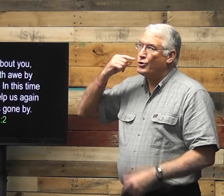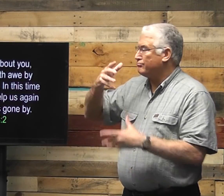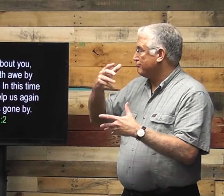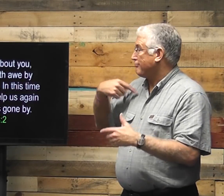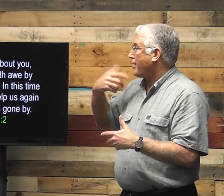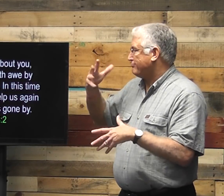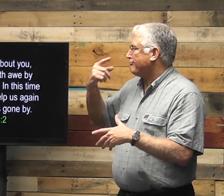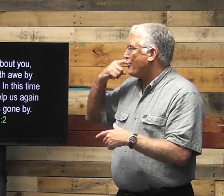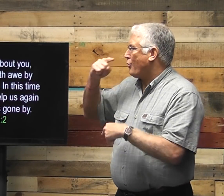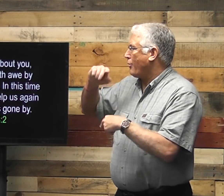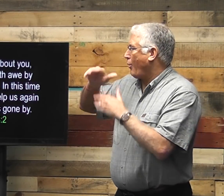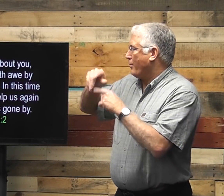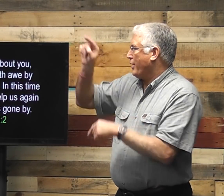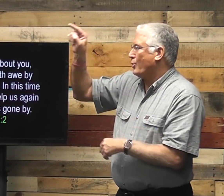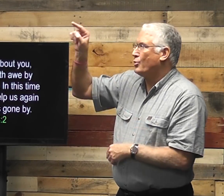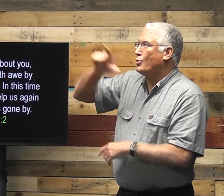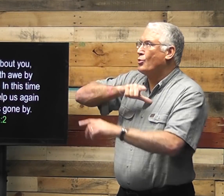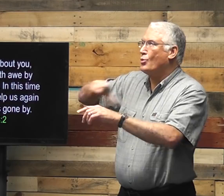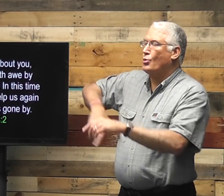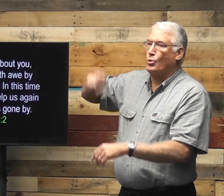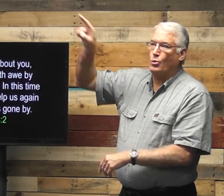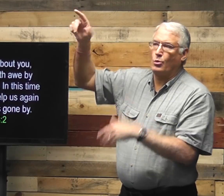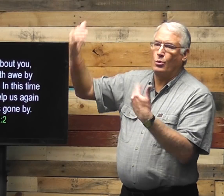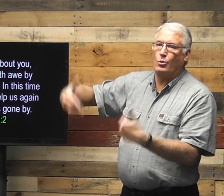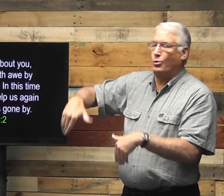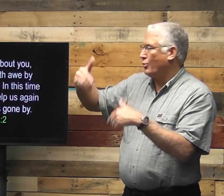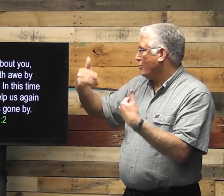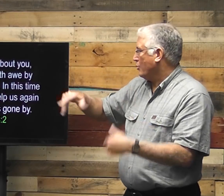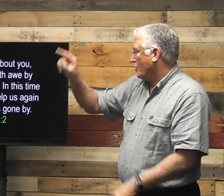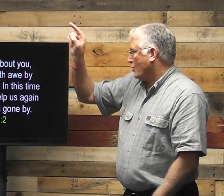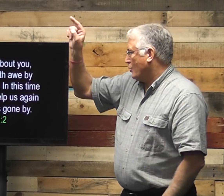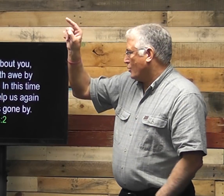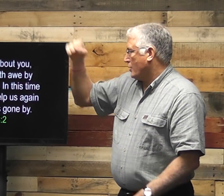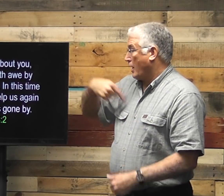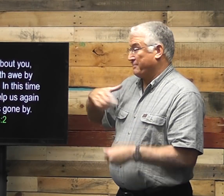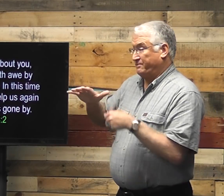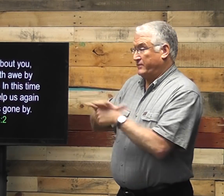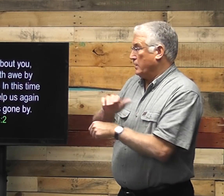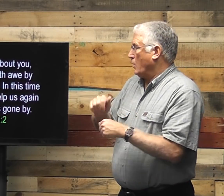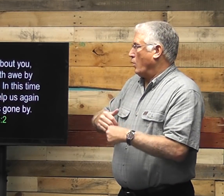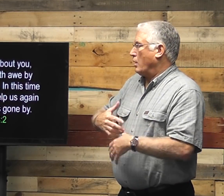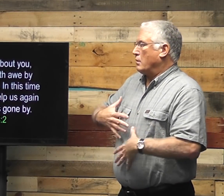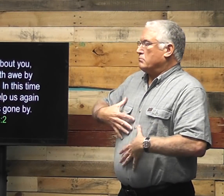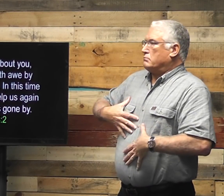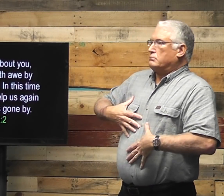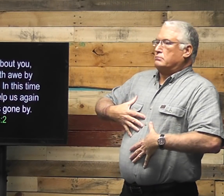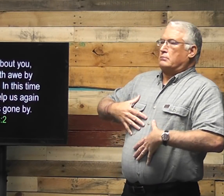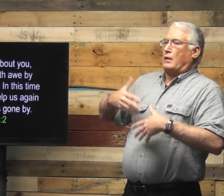It says, have heard all about you, Lord. I am filled with awe